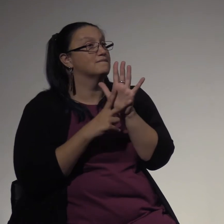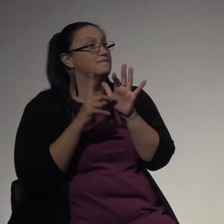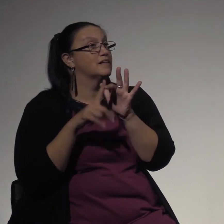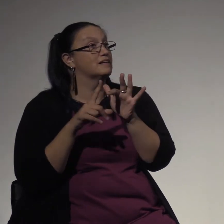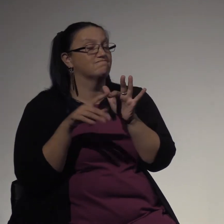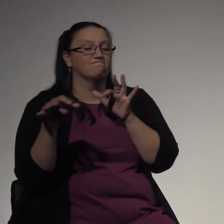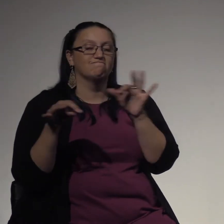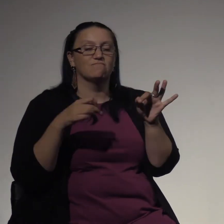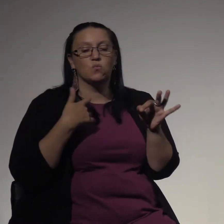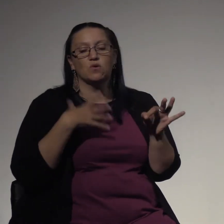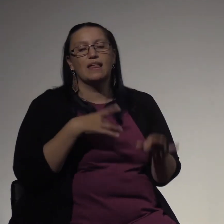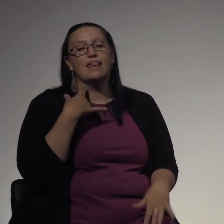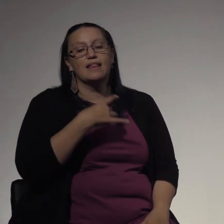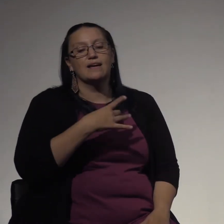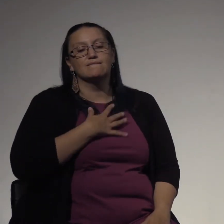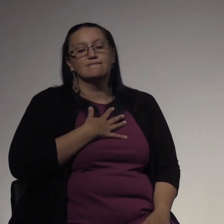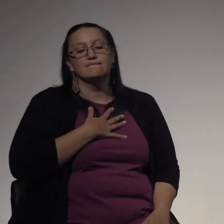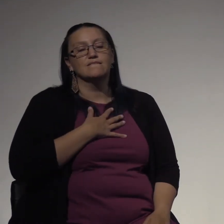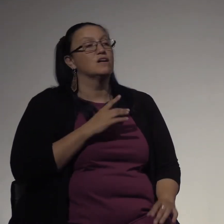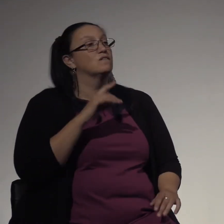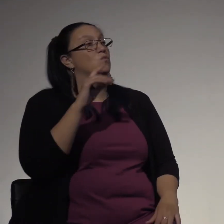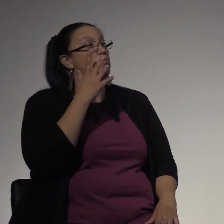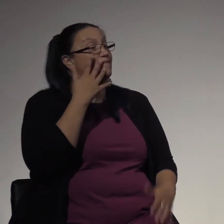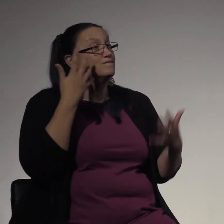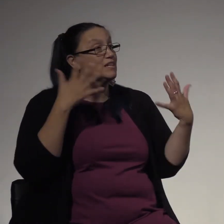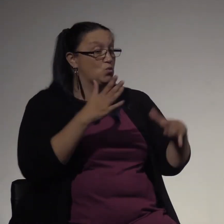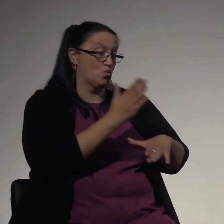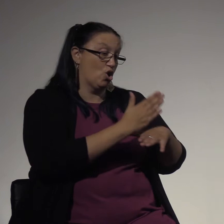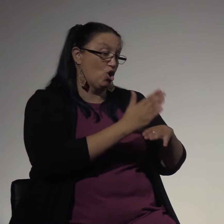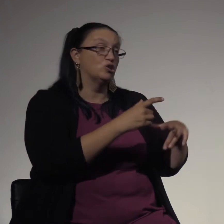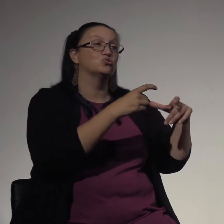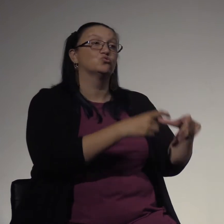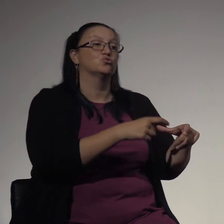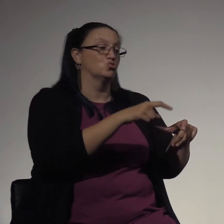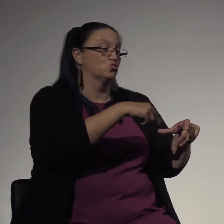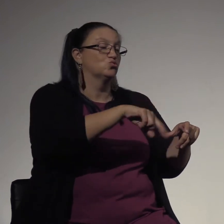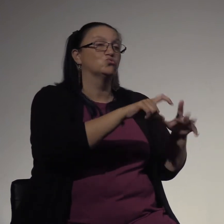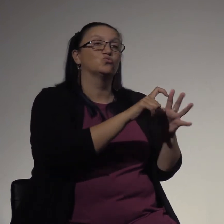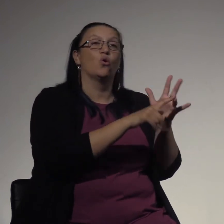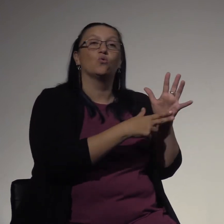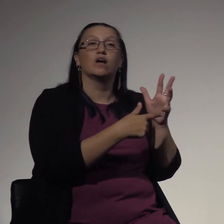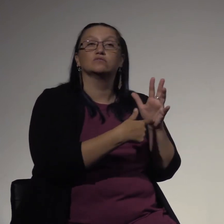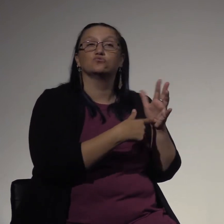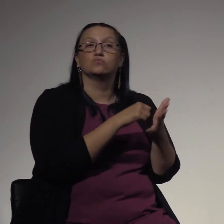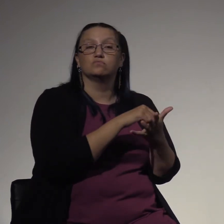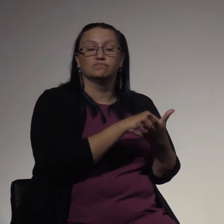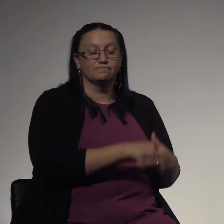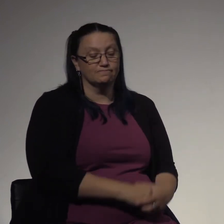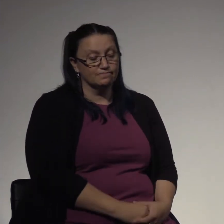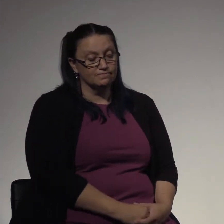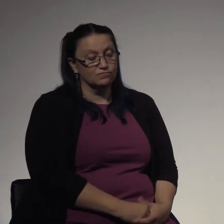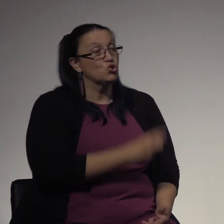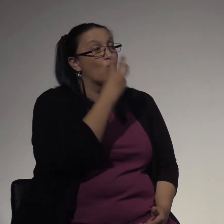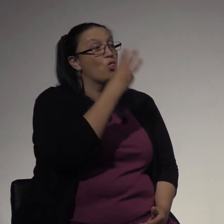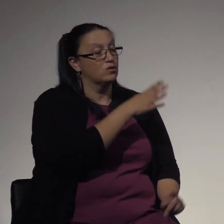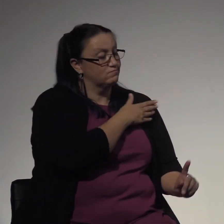life after she finishes her shift at the local donut shop. She has suffered brutal assault since she was